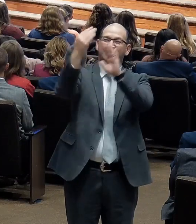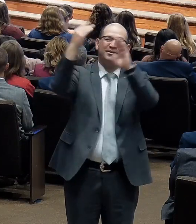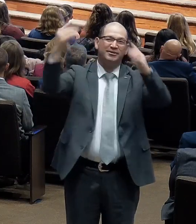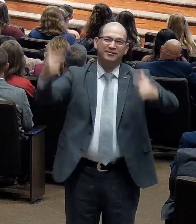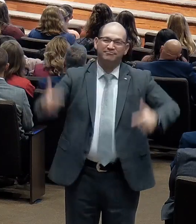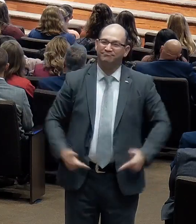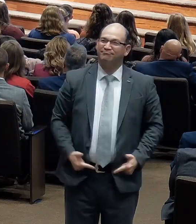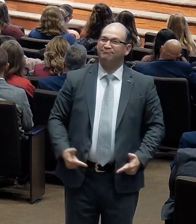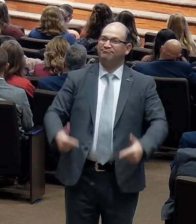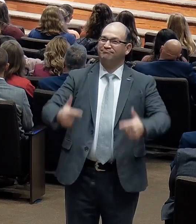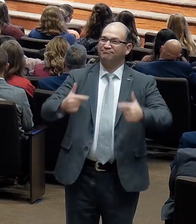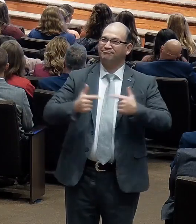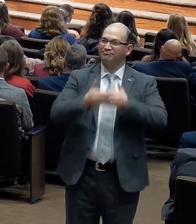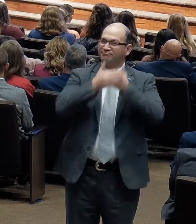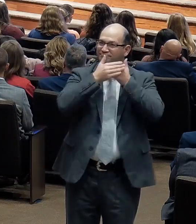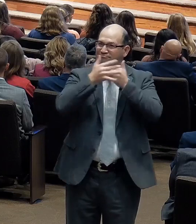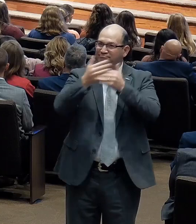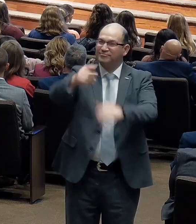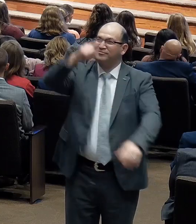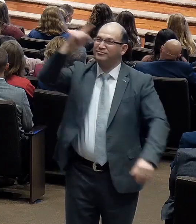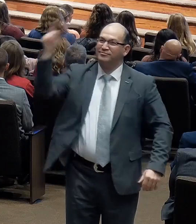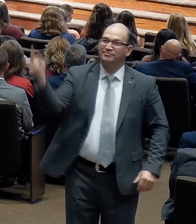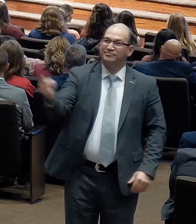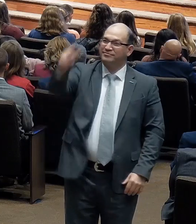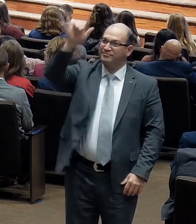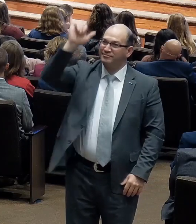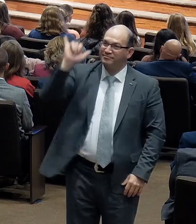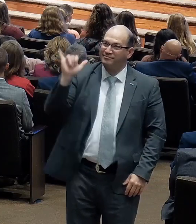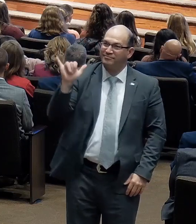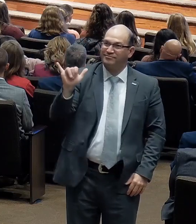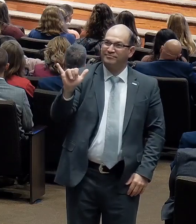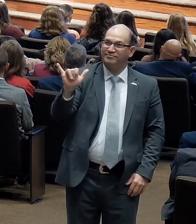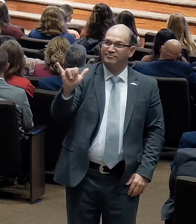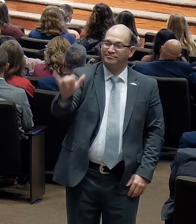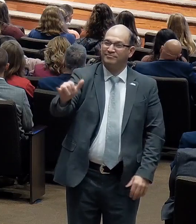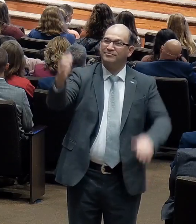risen Lamb.